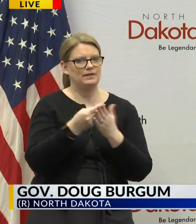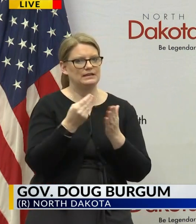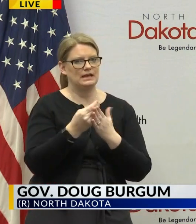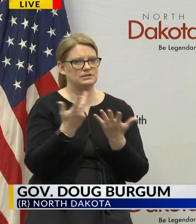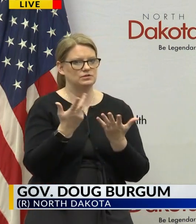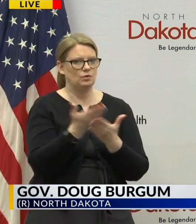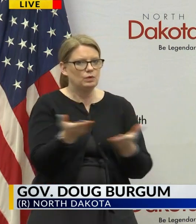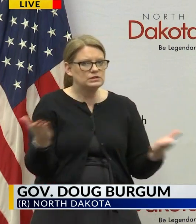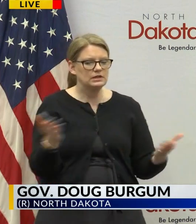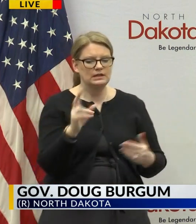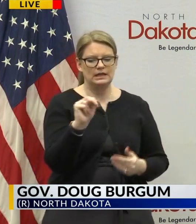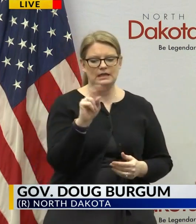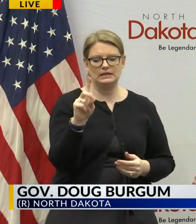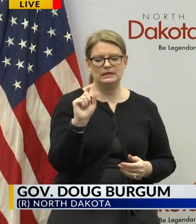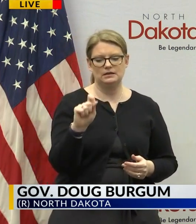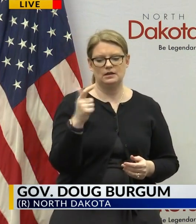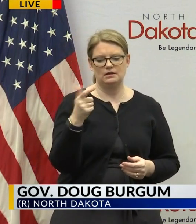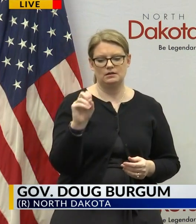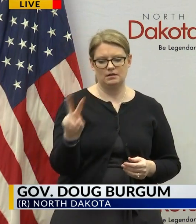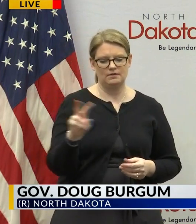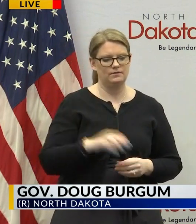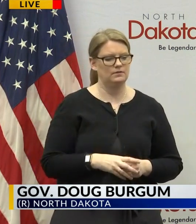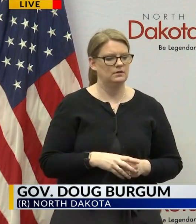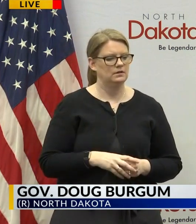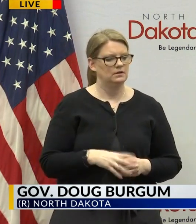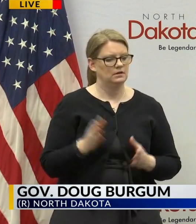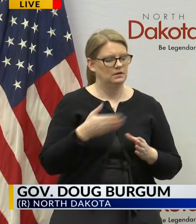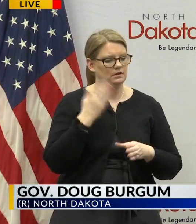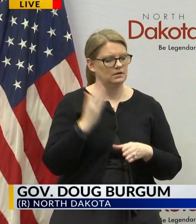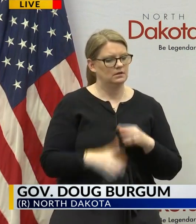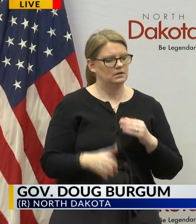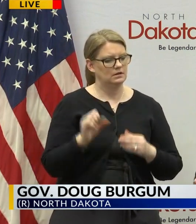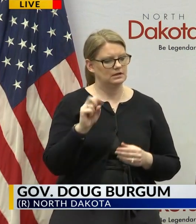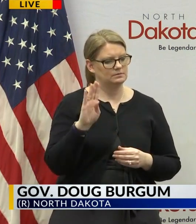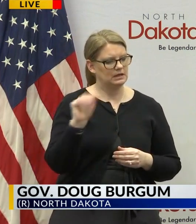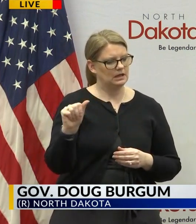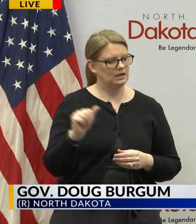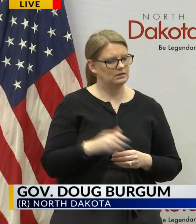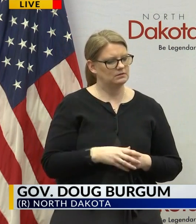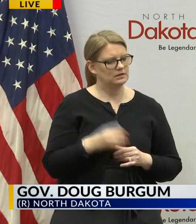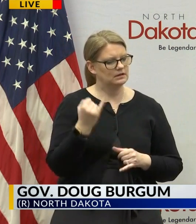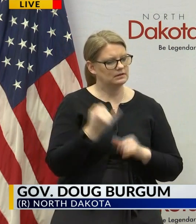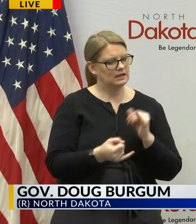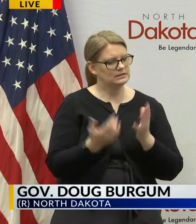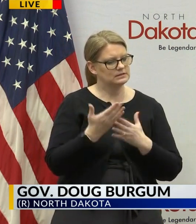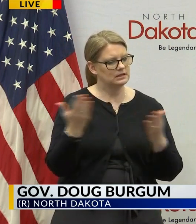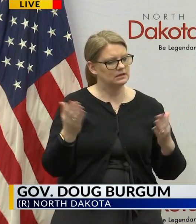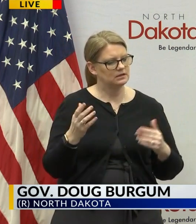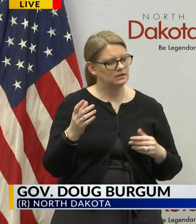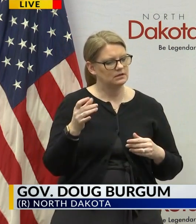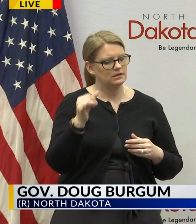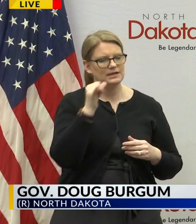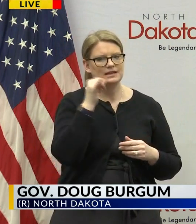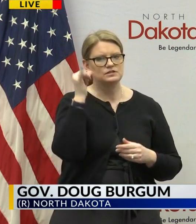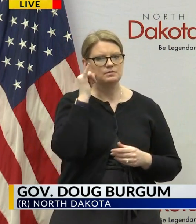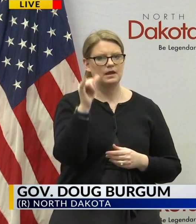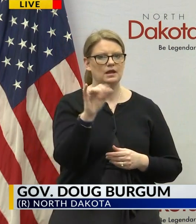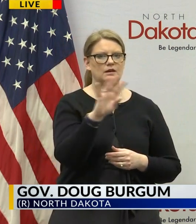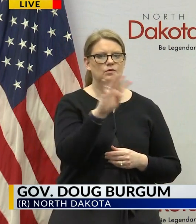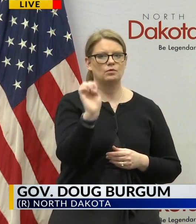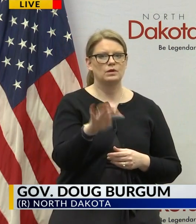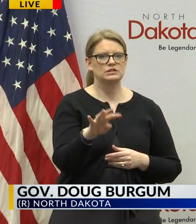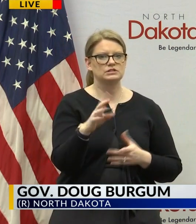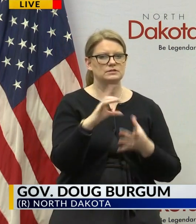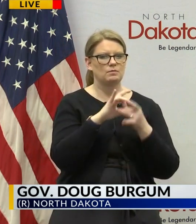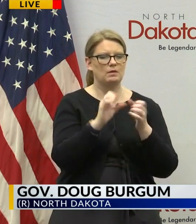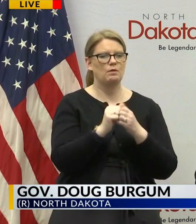at nd.gov that concludes the SBA portion the last thing we had questions the other day I've got an update on rest